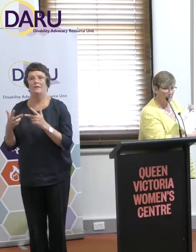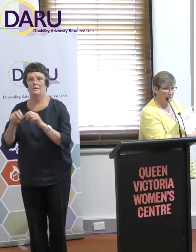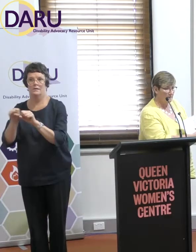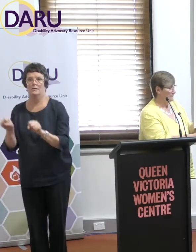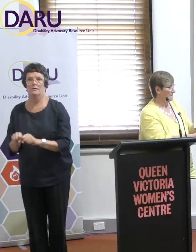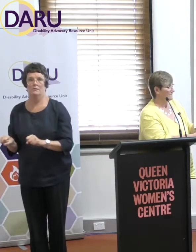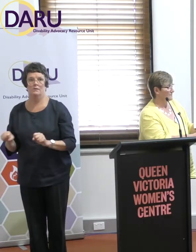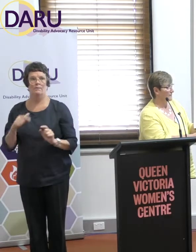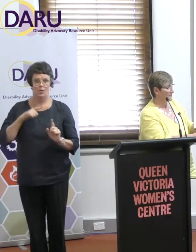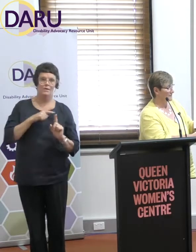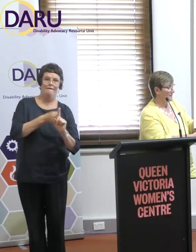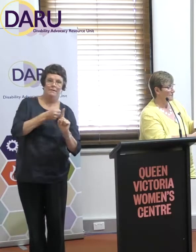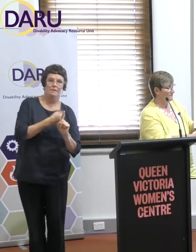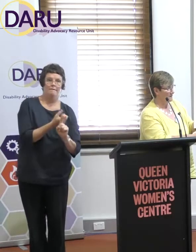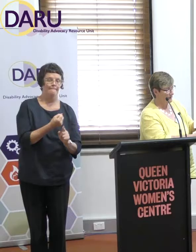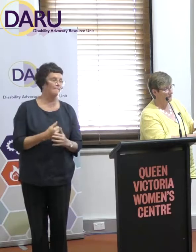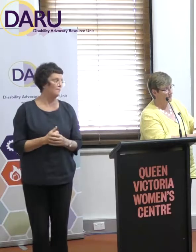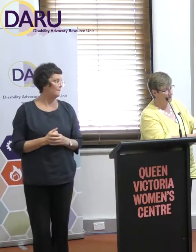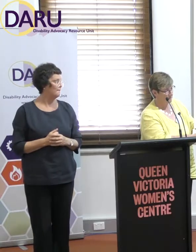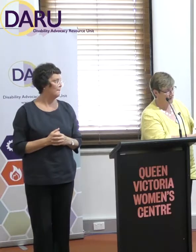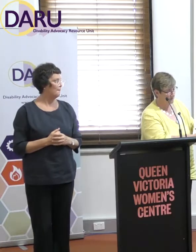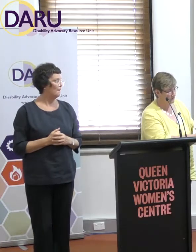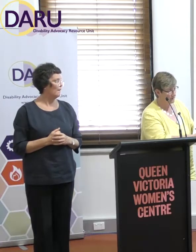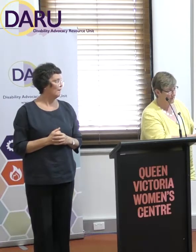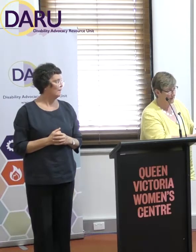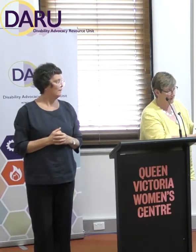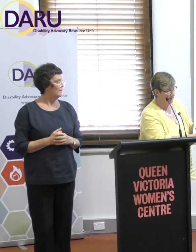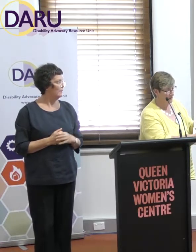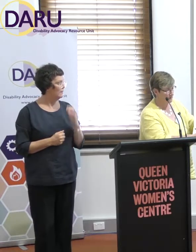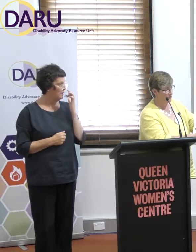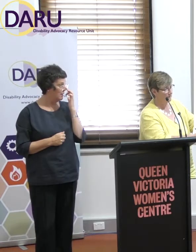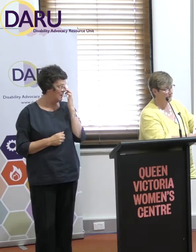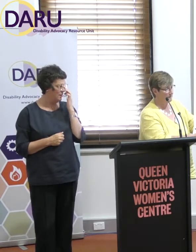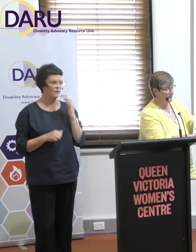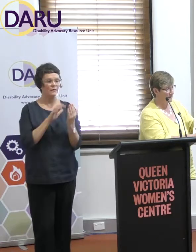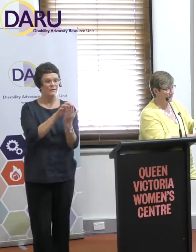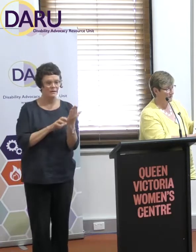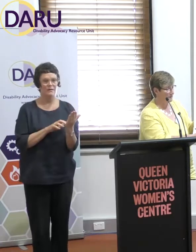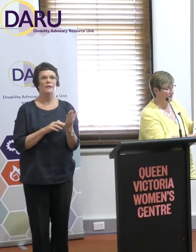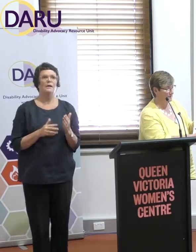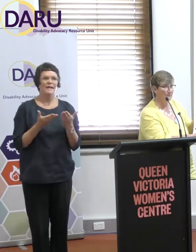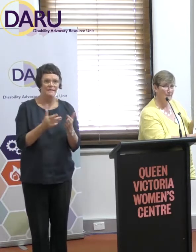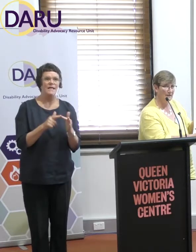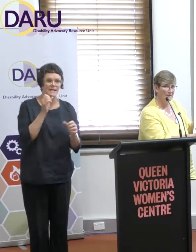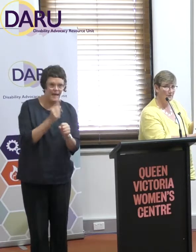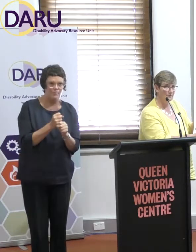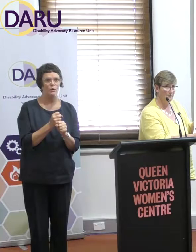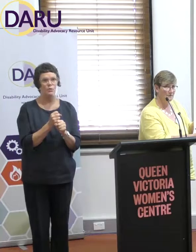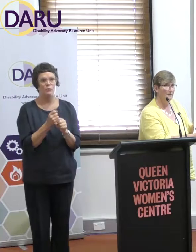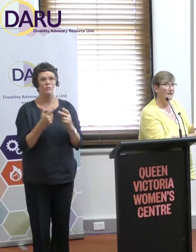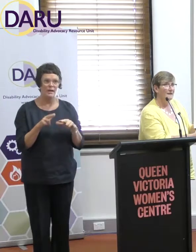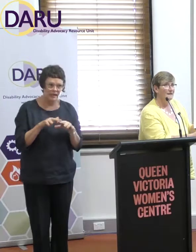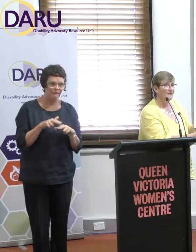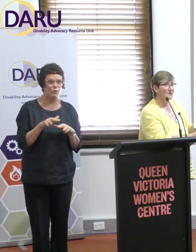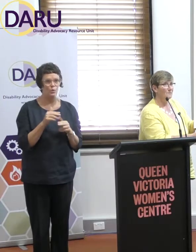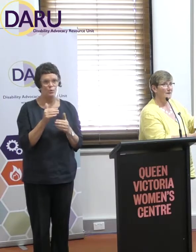This, when we, in our explanation of this, we have, imagine if you saved a dollar with the bank, and the bank paid you $3.50 for saving the money with them, you'd be getting a very good